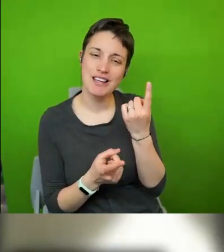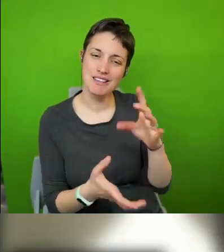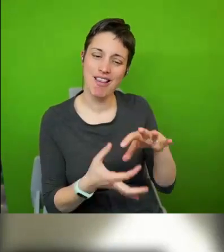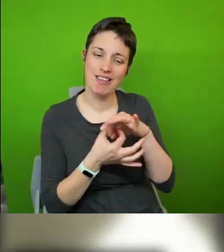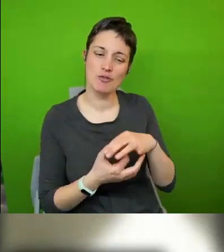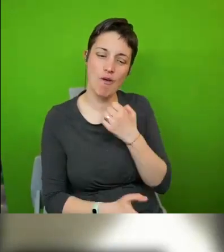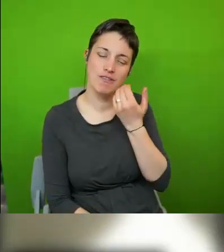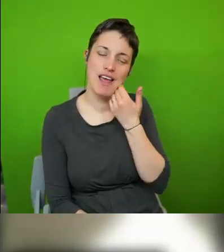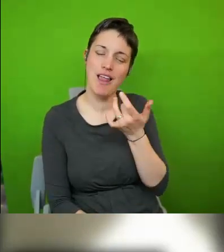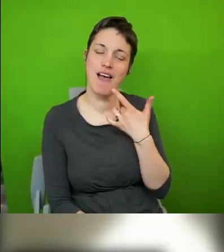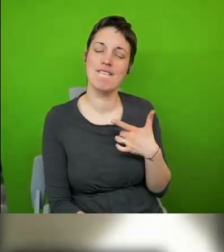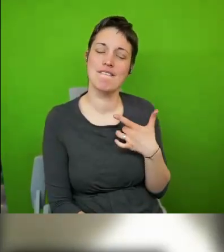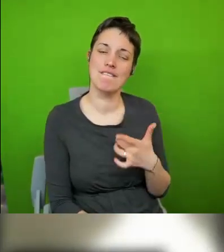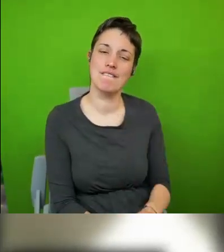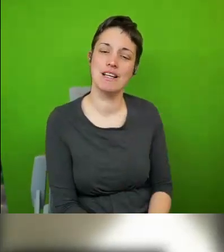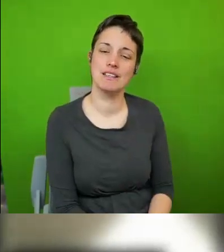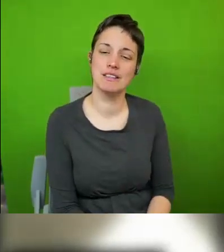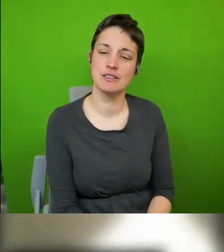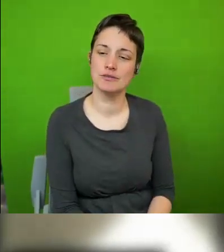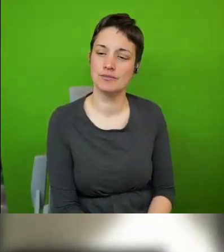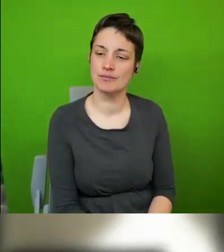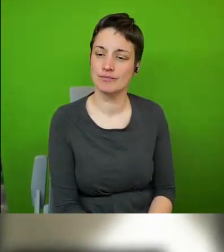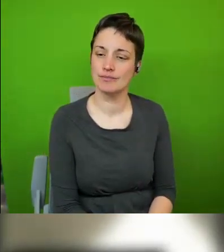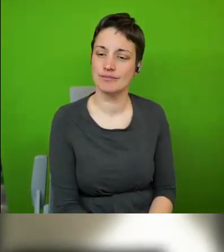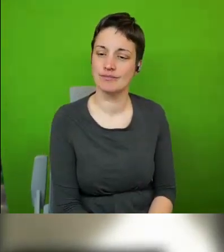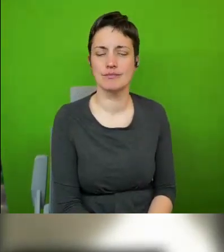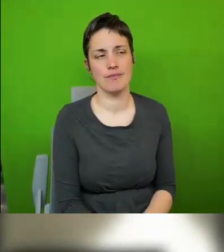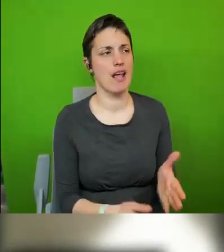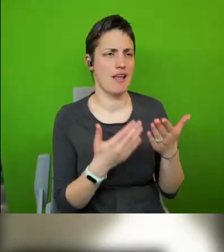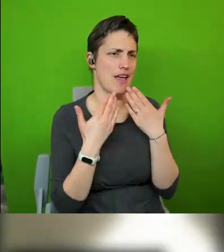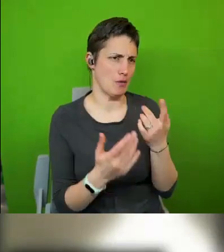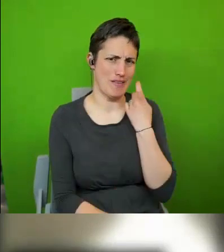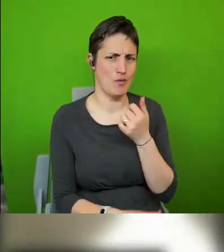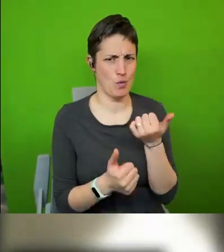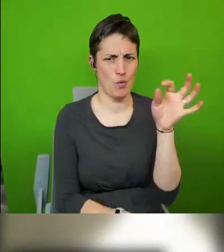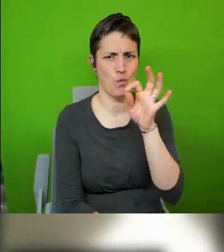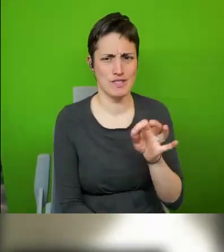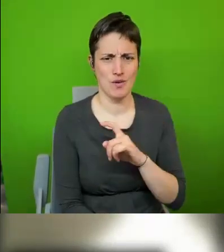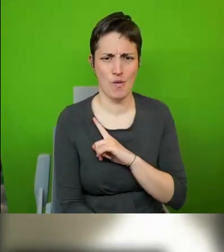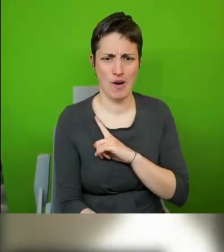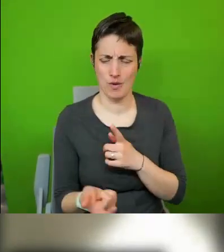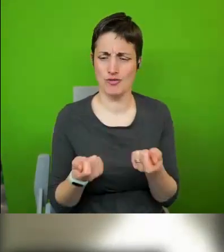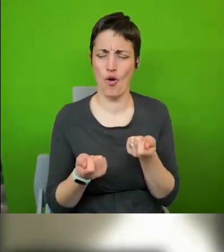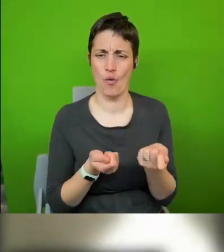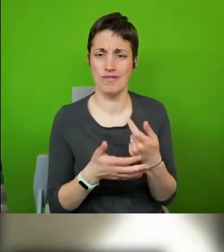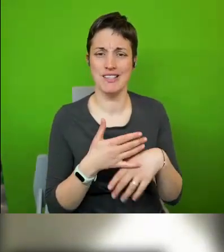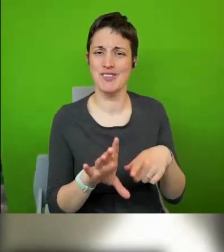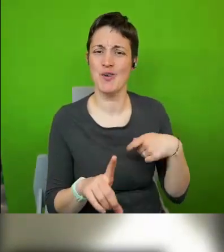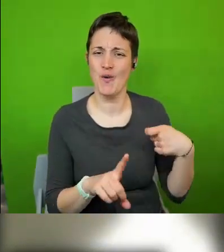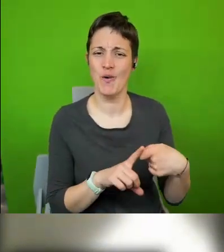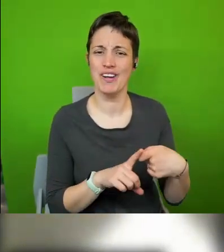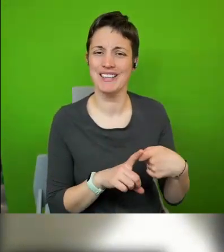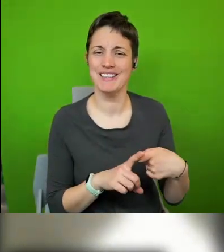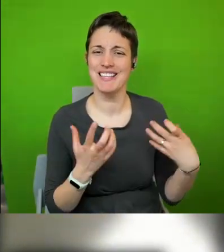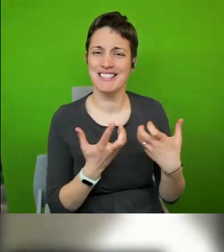okay i think that is a really good question because it is something we struggle with in york is to how to make